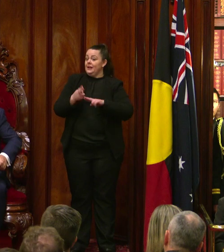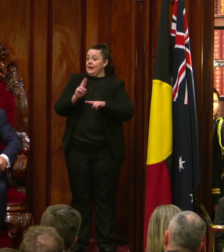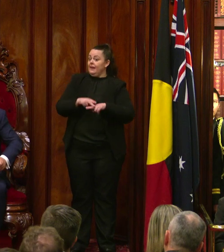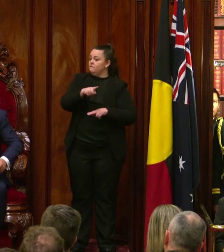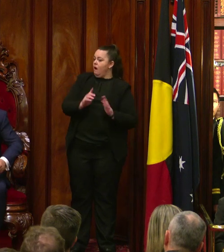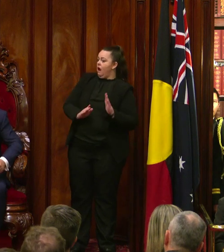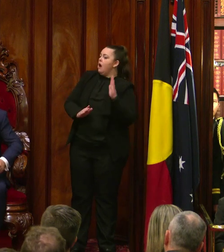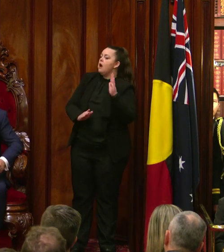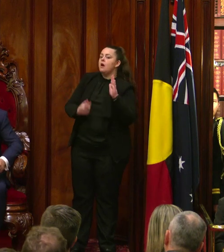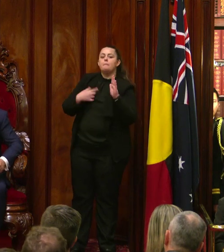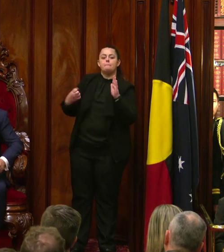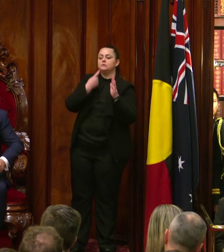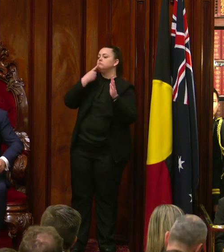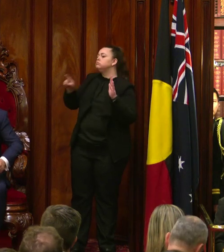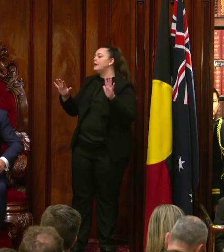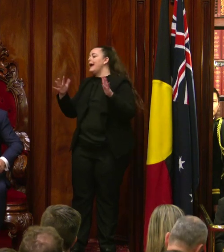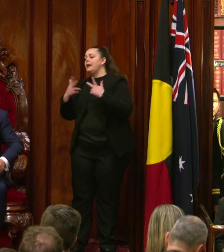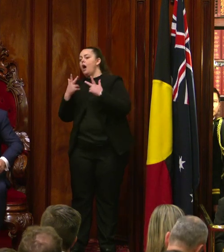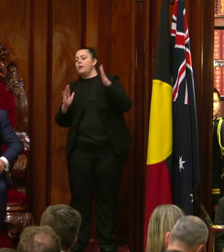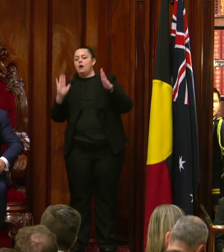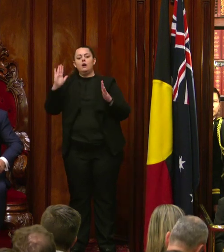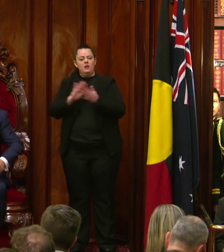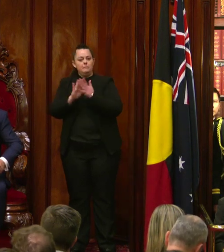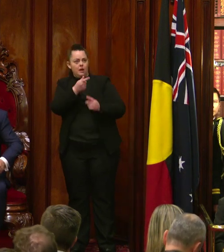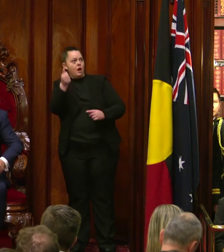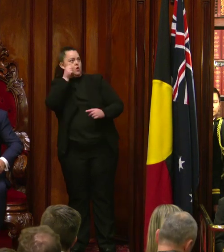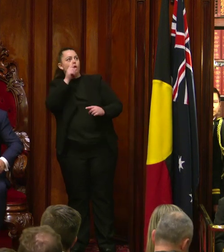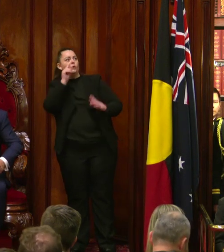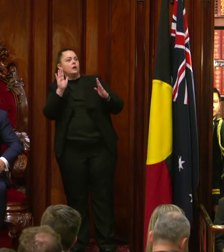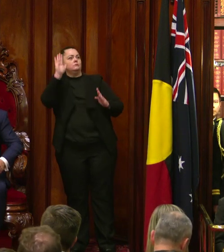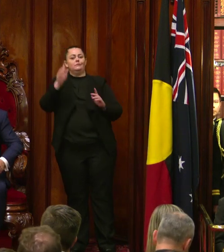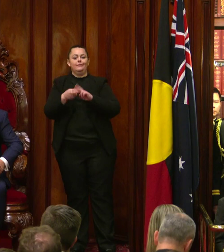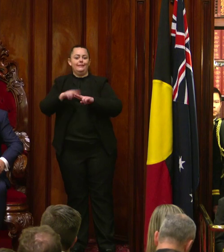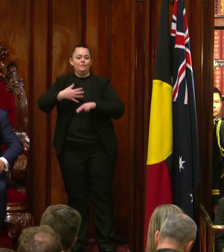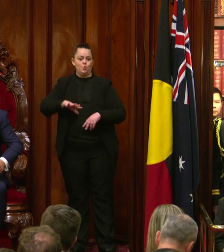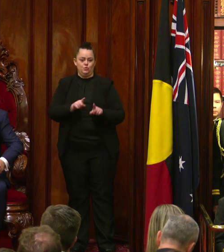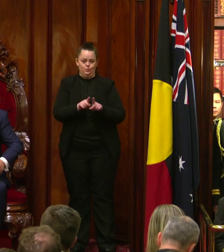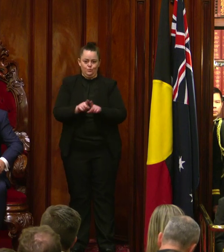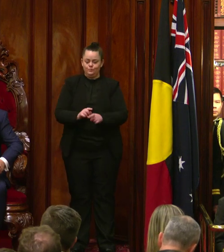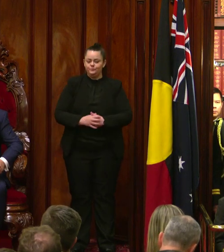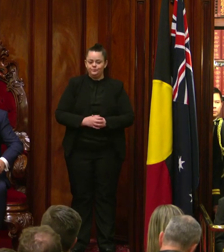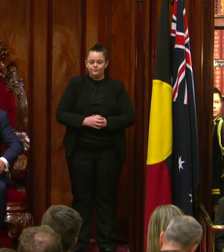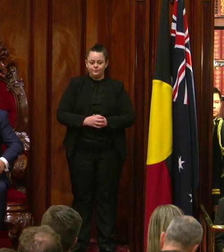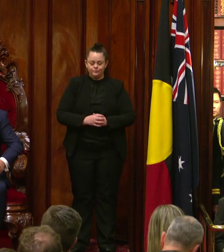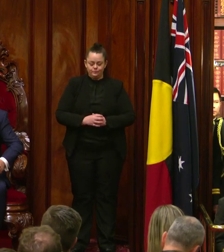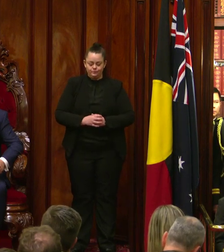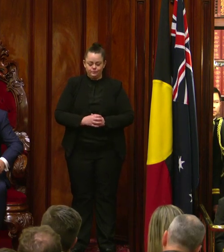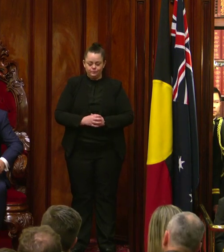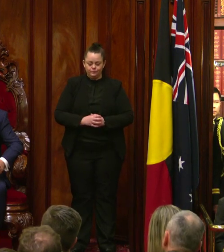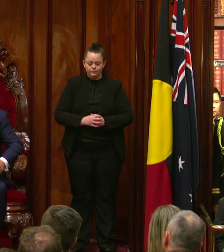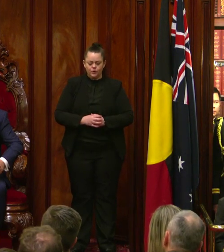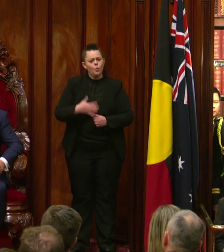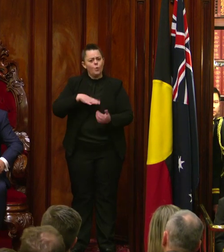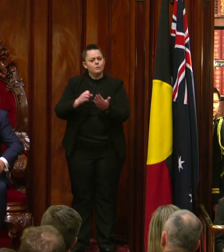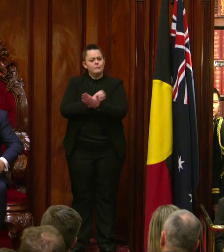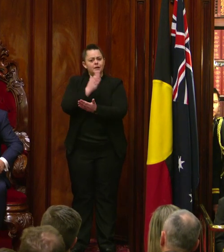For renters, moving homes can also cause additional headaches. The new government will ensure renters don't have to set